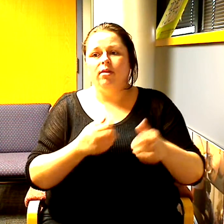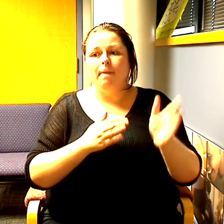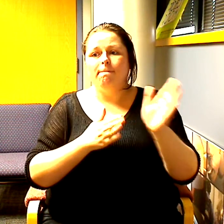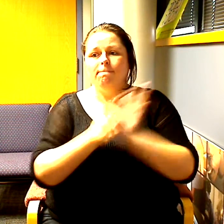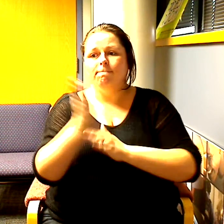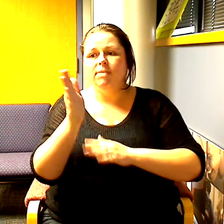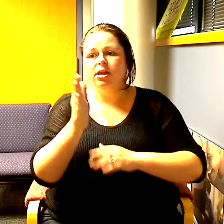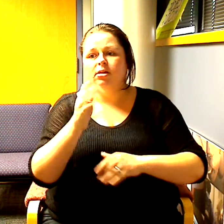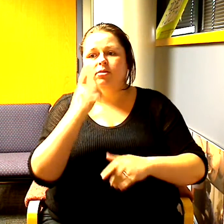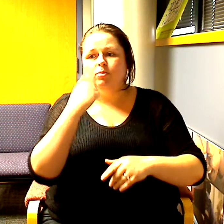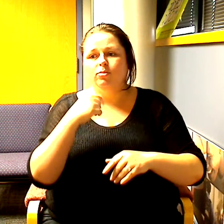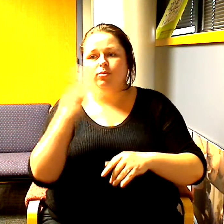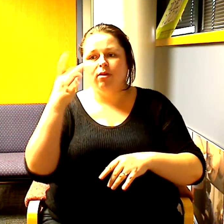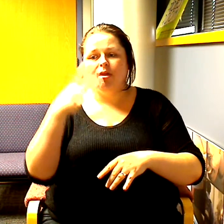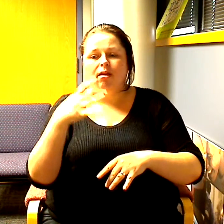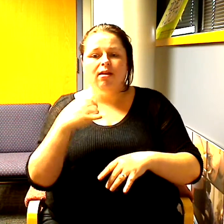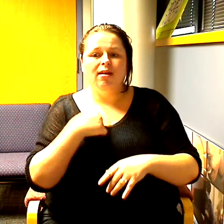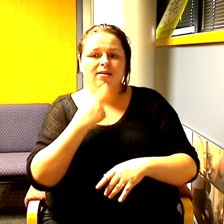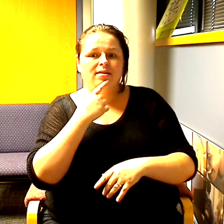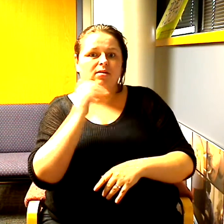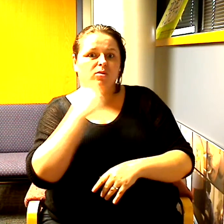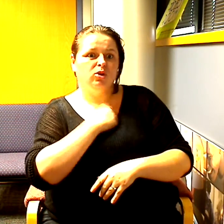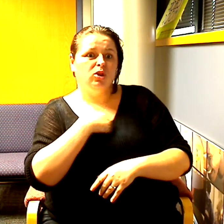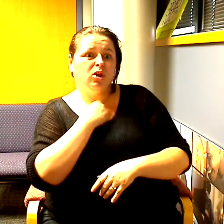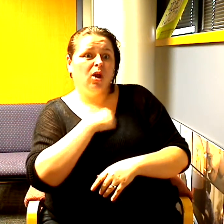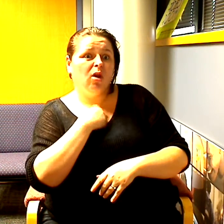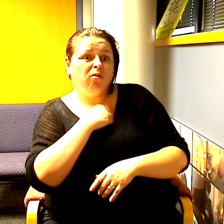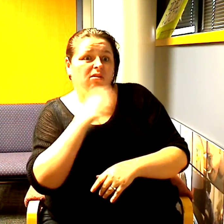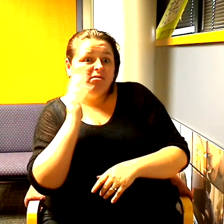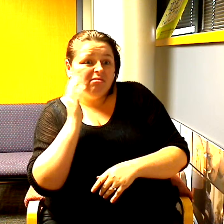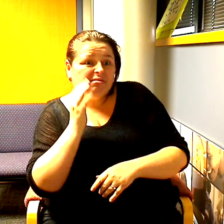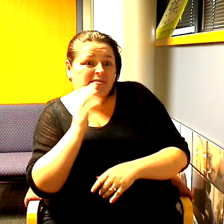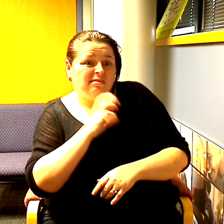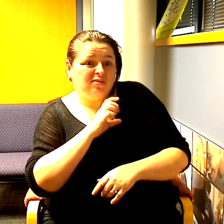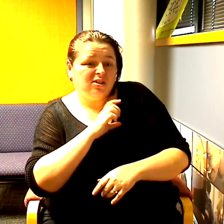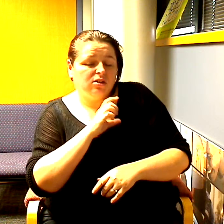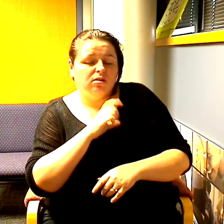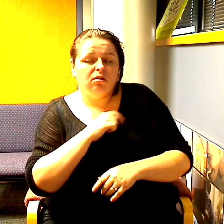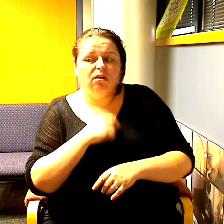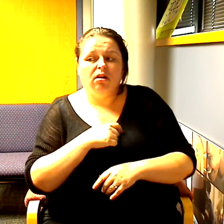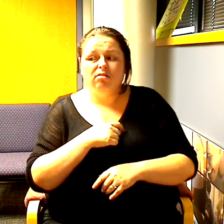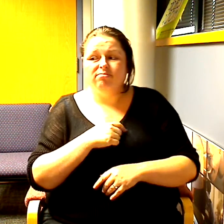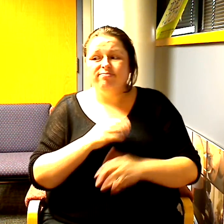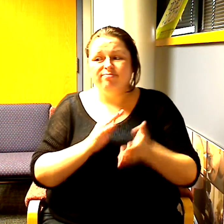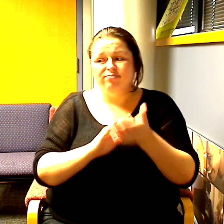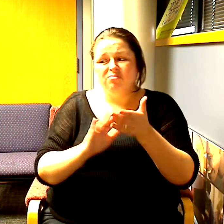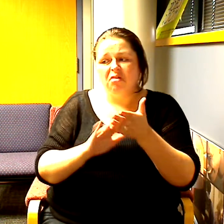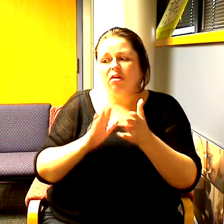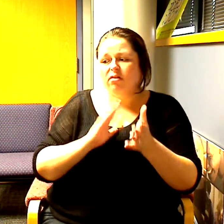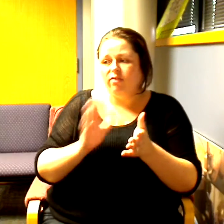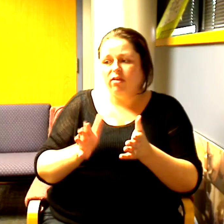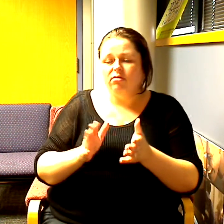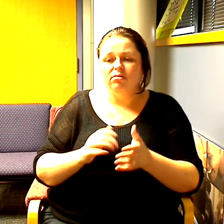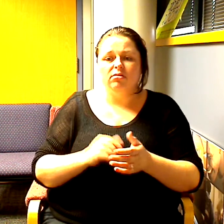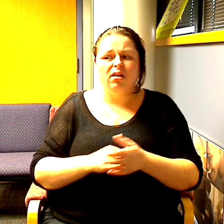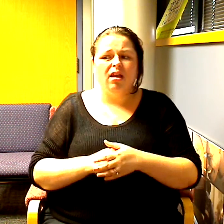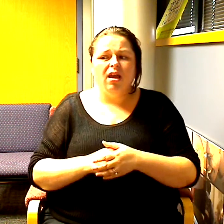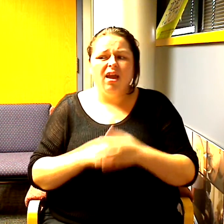and we were on our way and I got these free things because of how I look not who I am and there are people